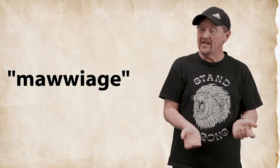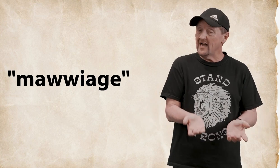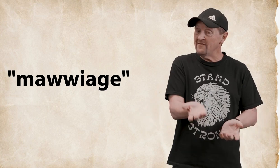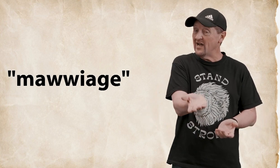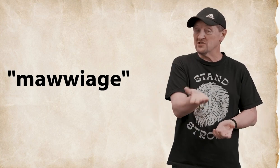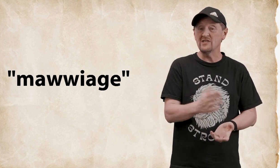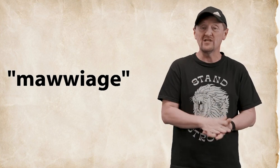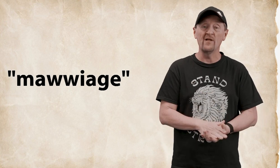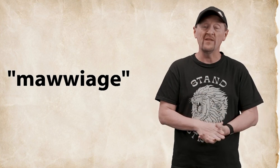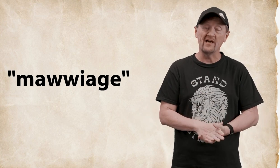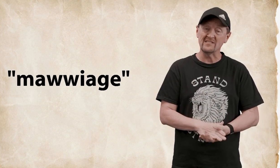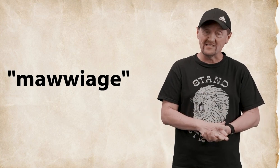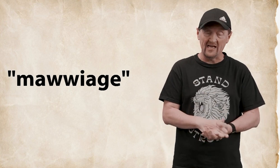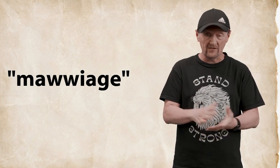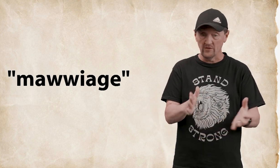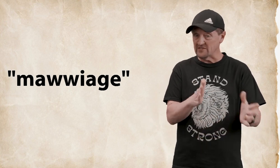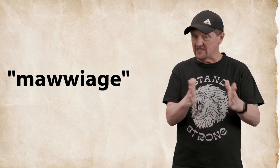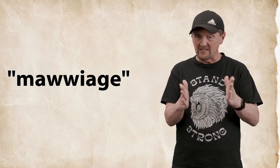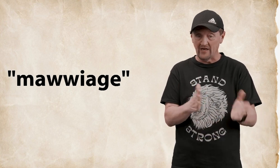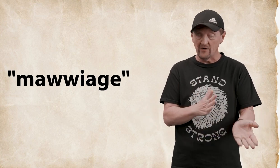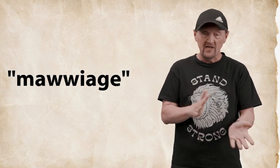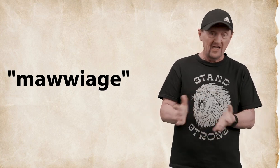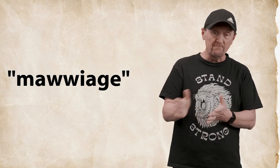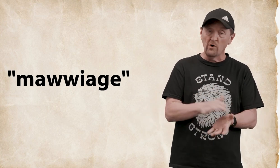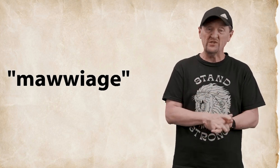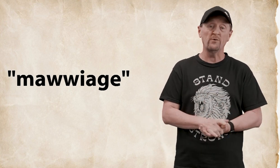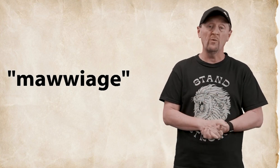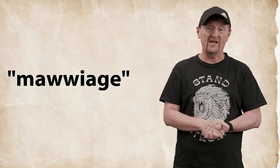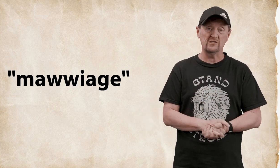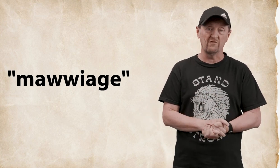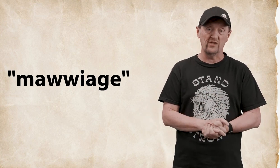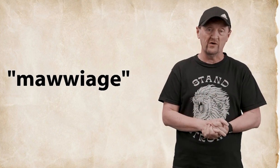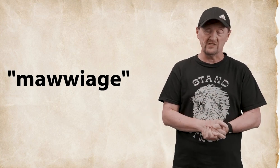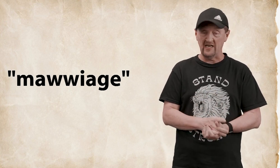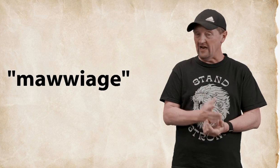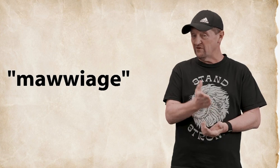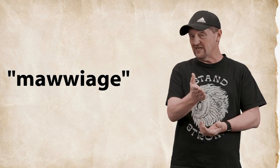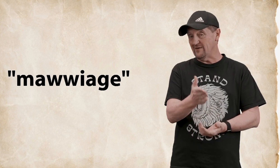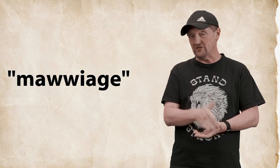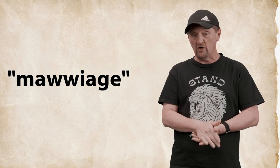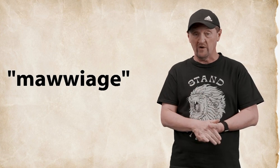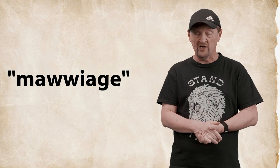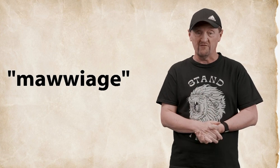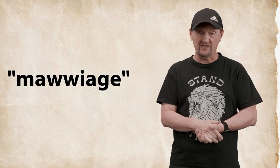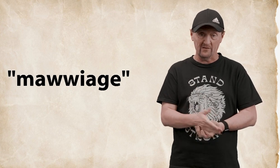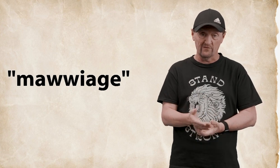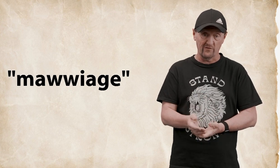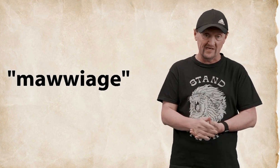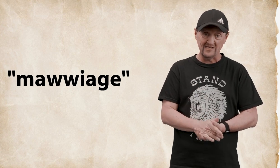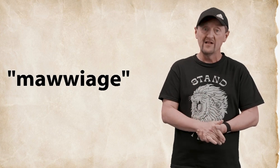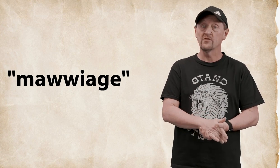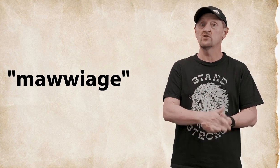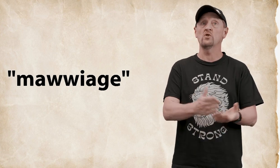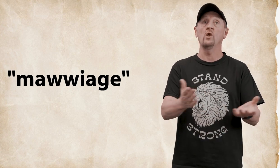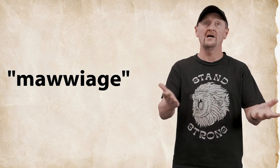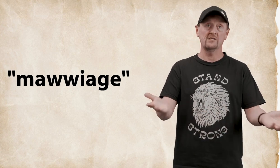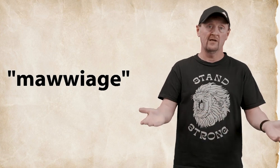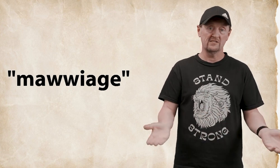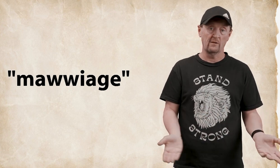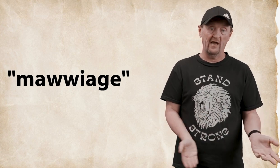I've actually done that's that little scene there in multiple weddings over the years and every time I started wedding up with that little phrase there's lots and lots of laughter